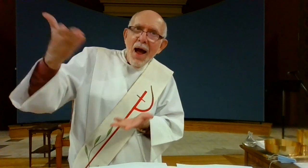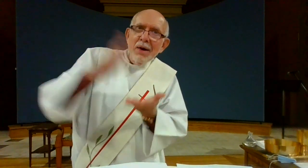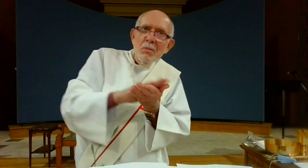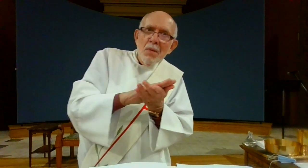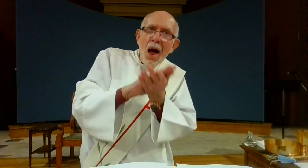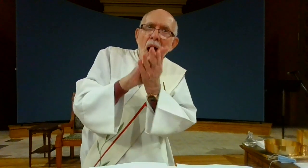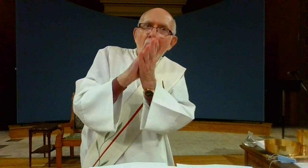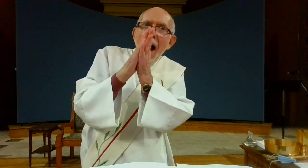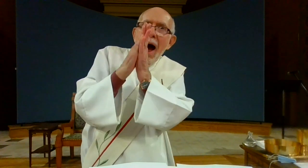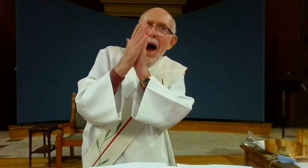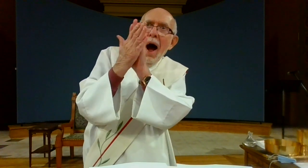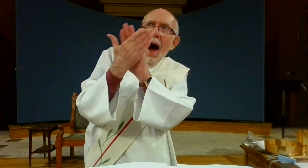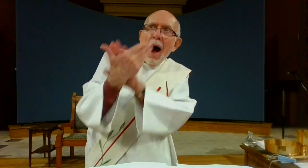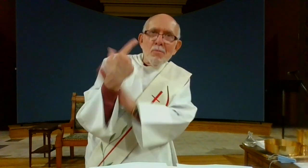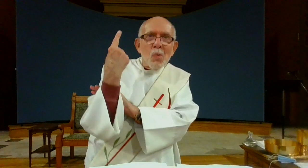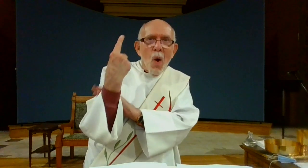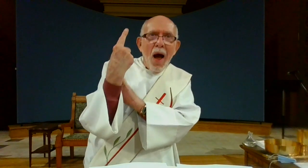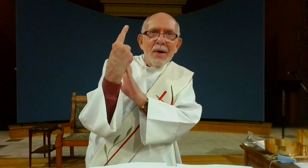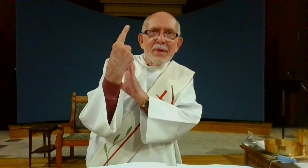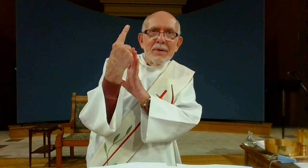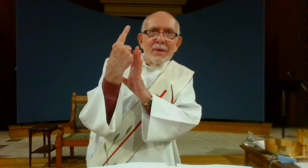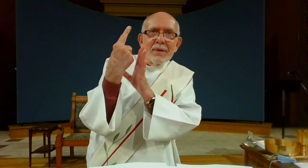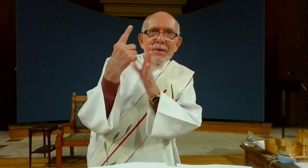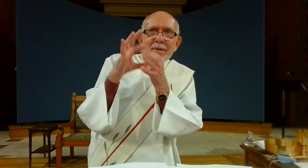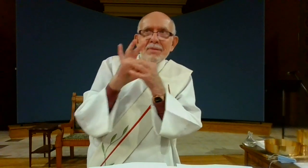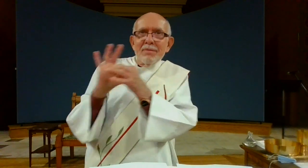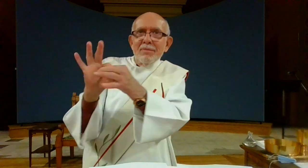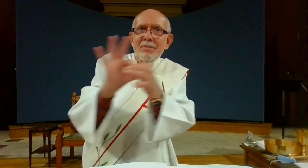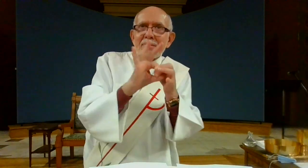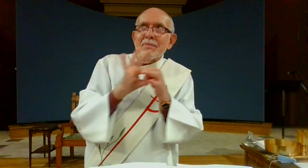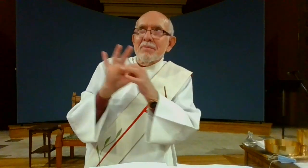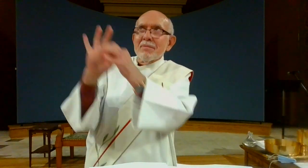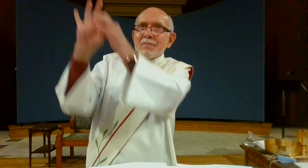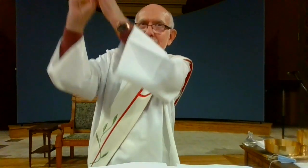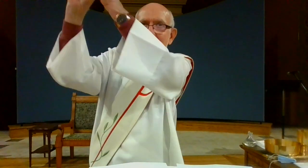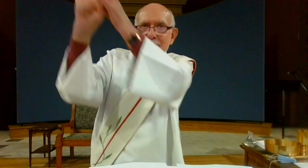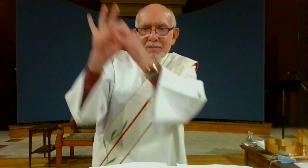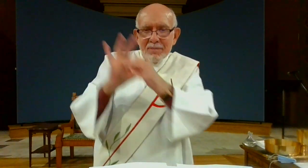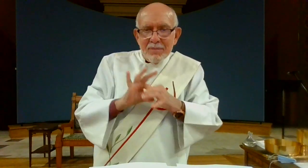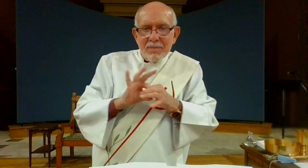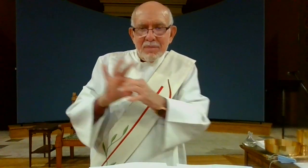he opens the invitation for us to become one with one another and with god